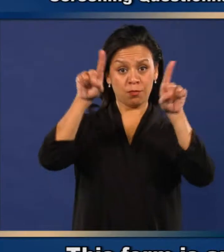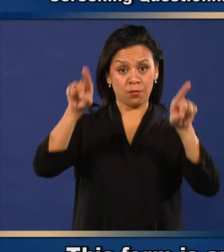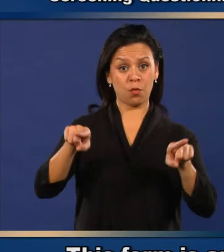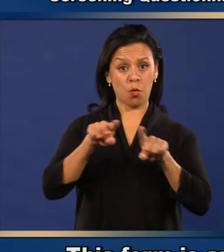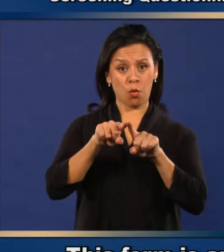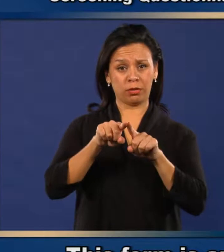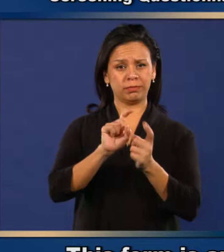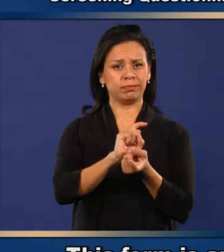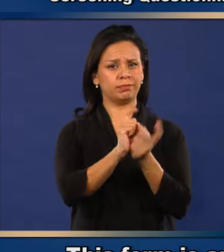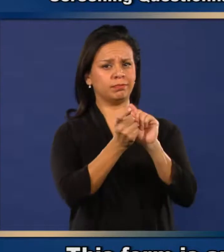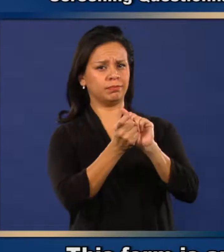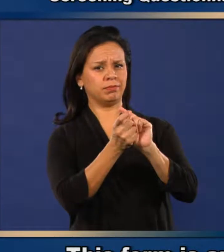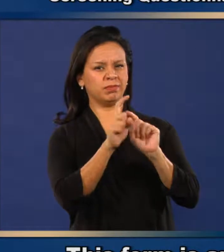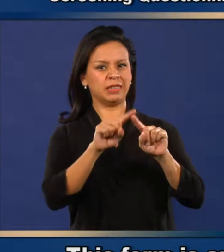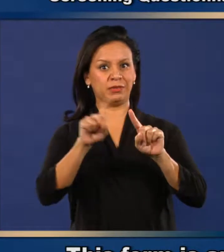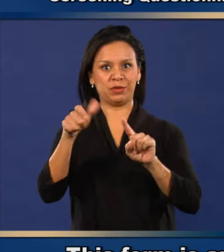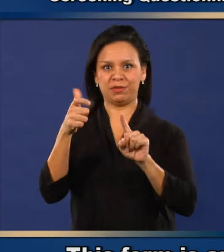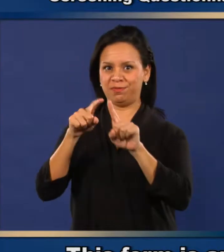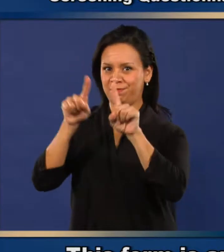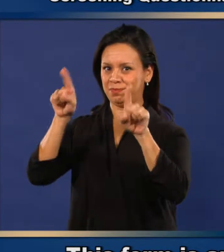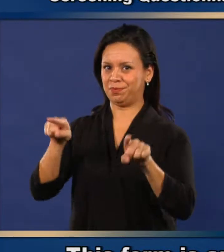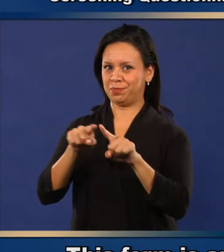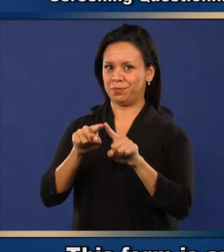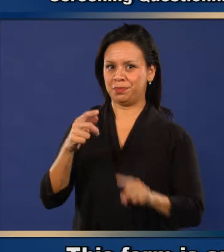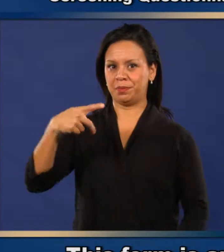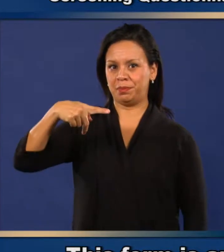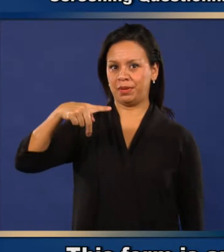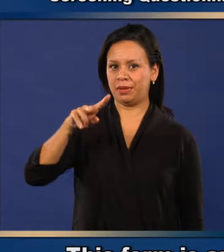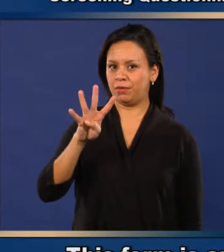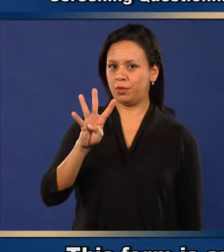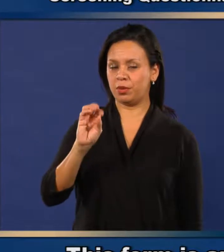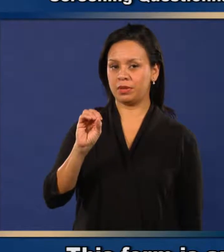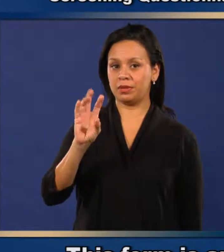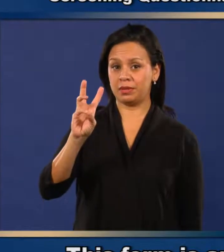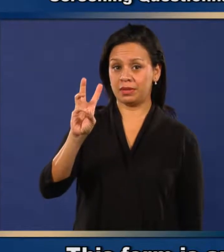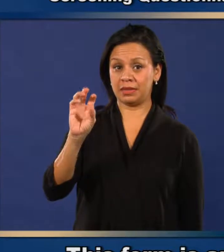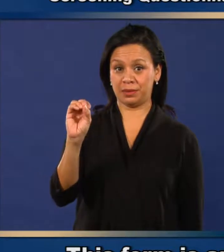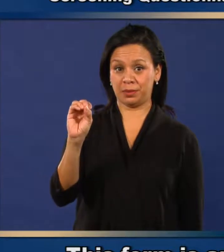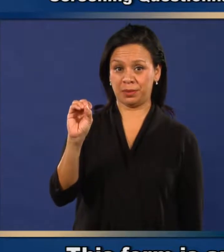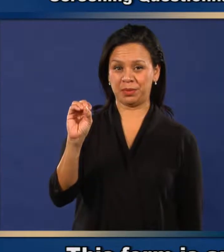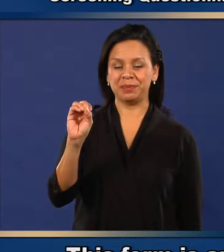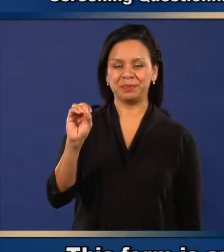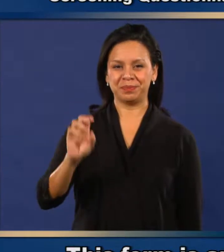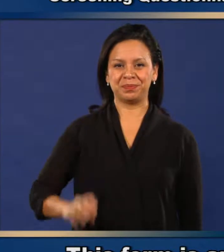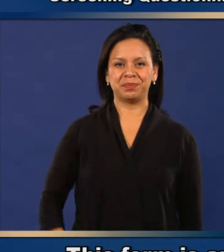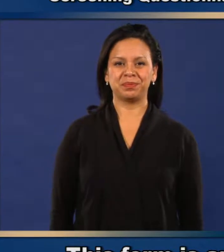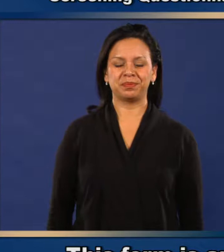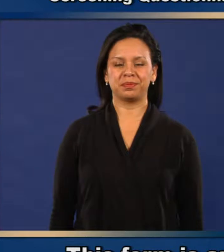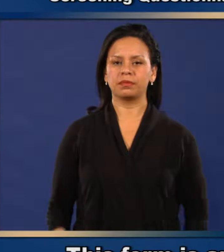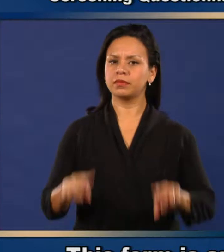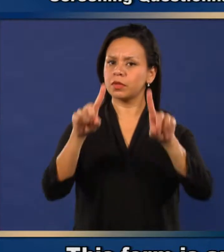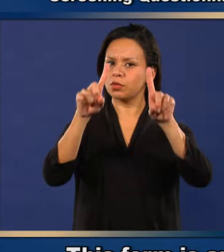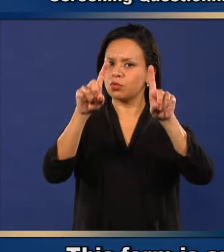This form is an adaptation of Form P4060,